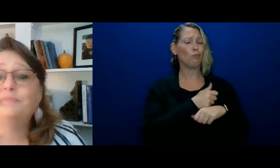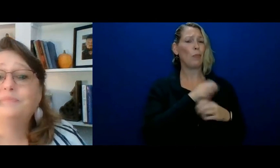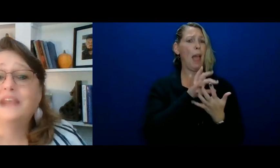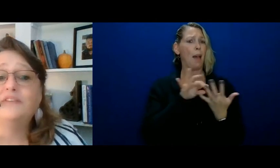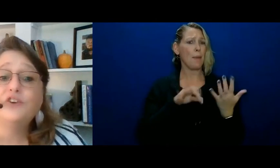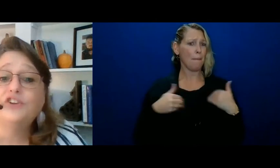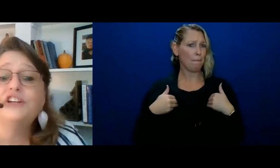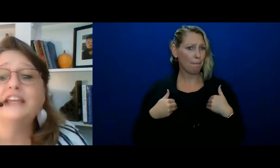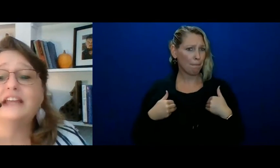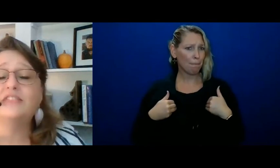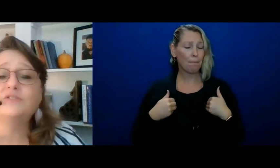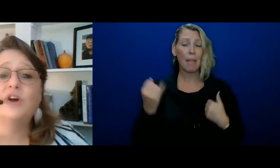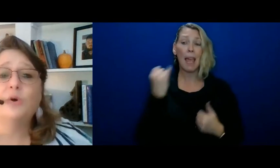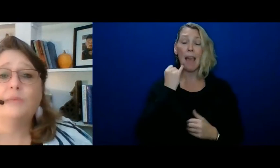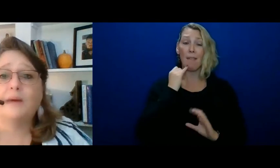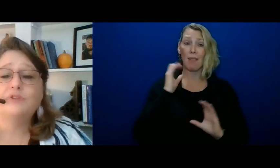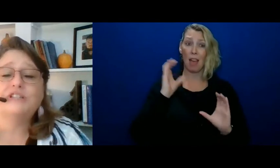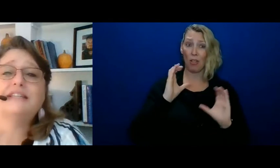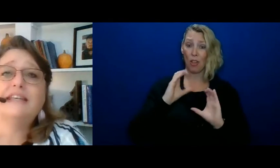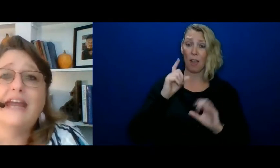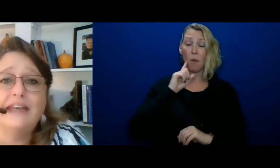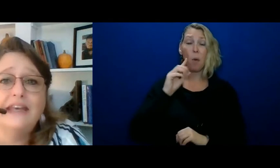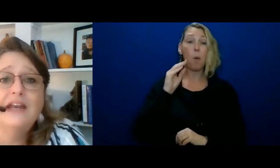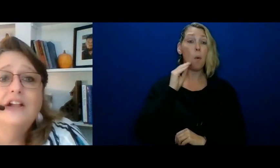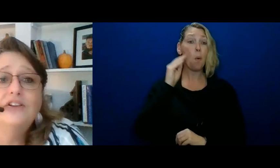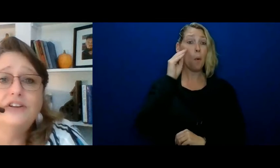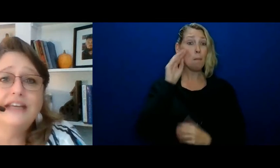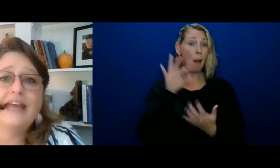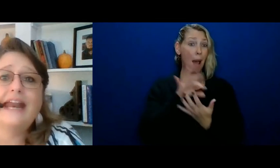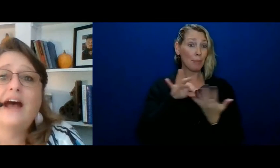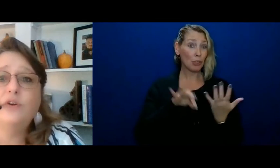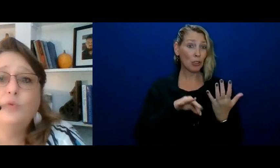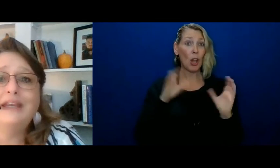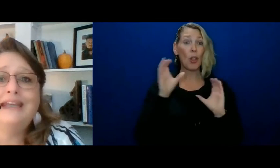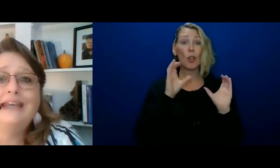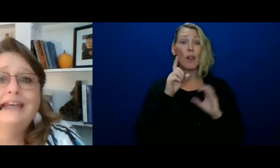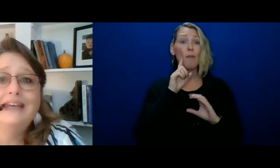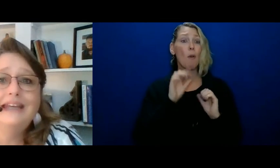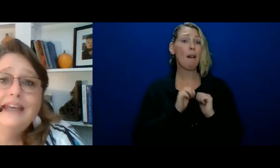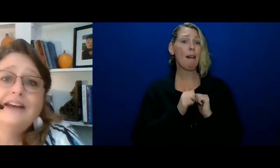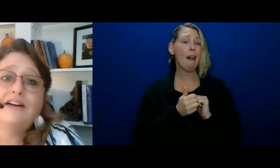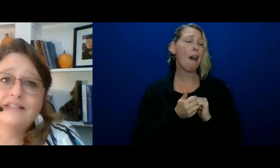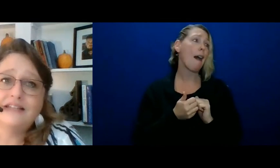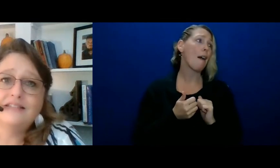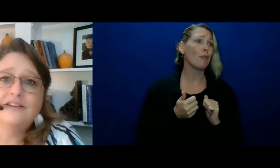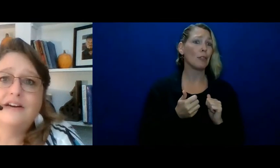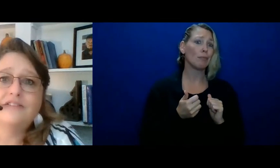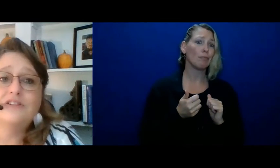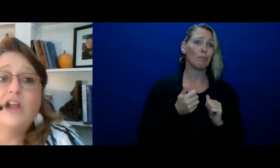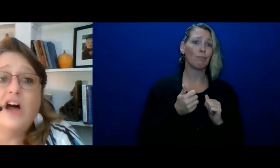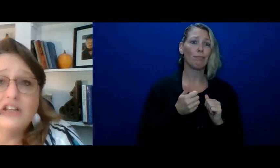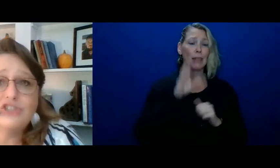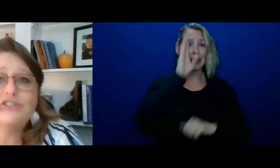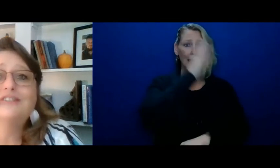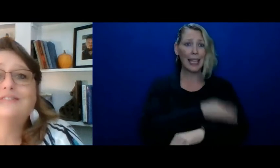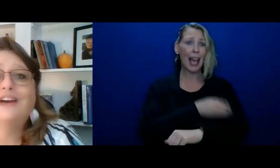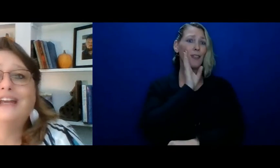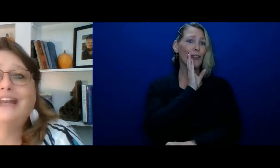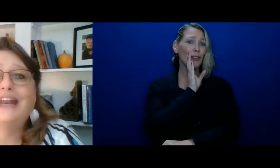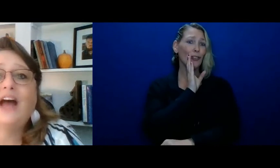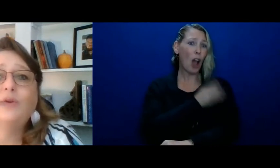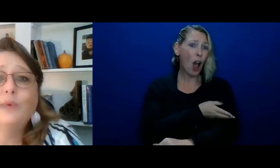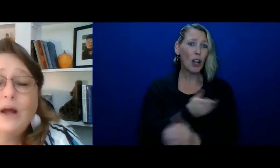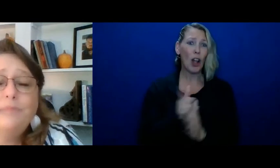um if you're looking at those home options and and looking at how do we get our sons and daughters launched